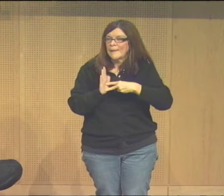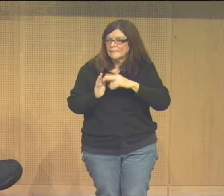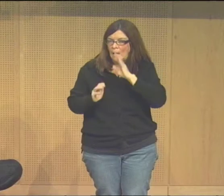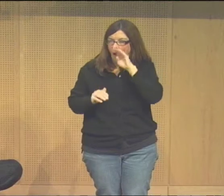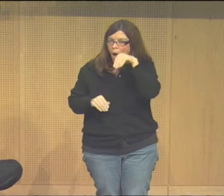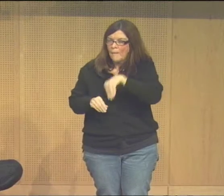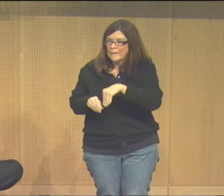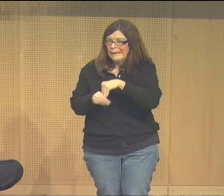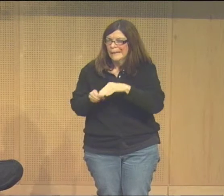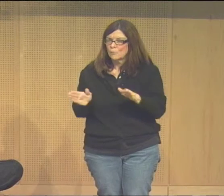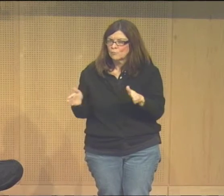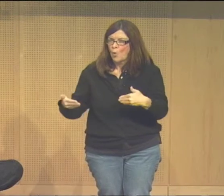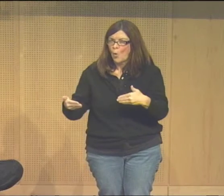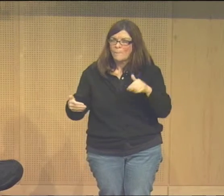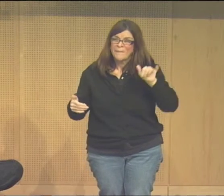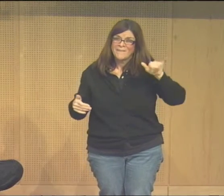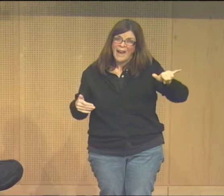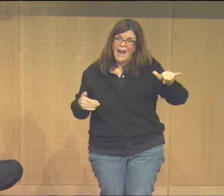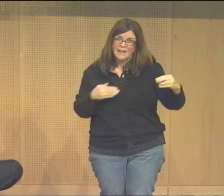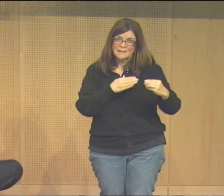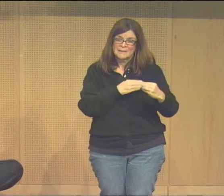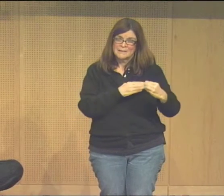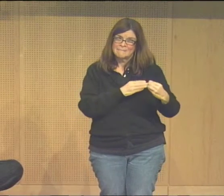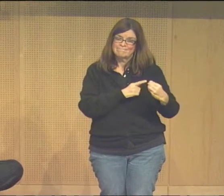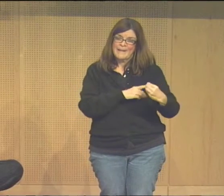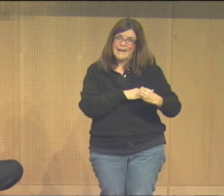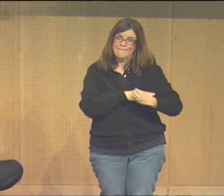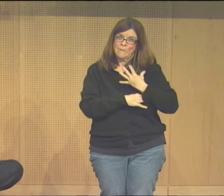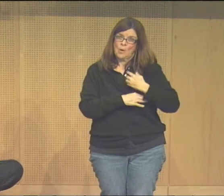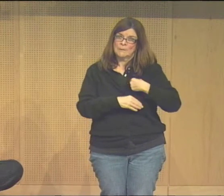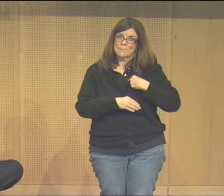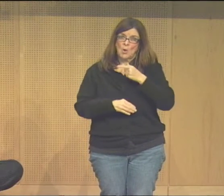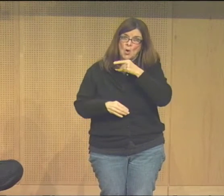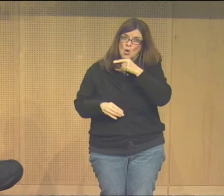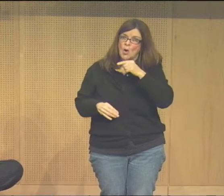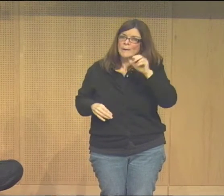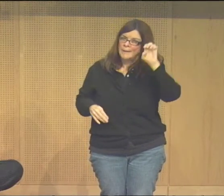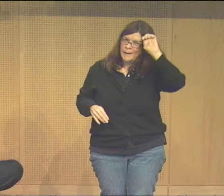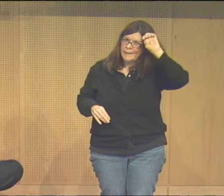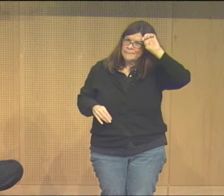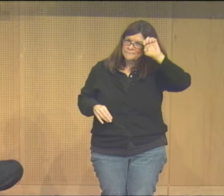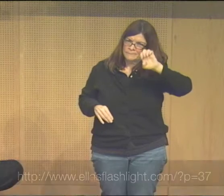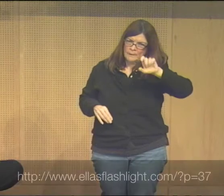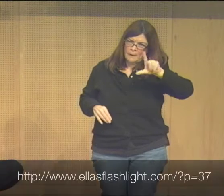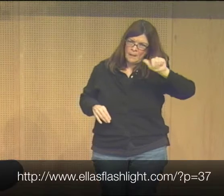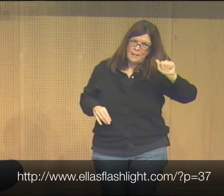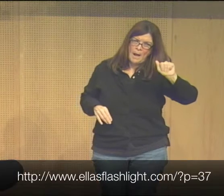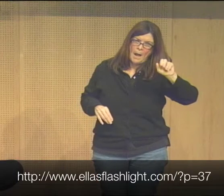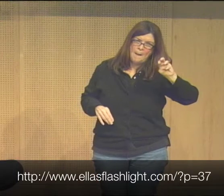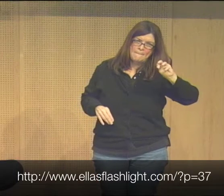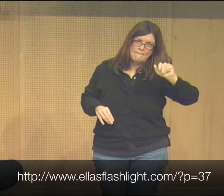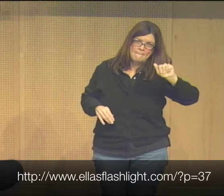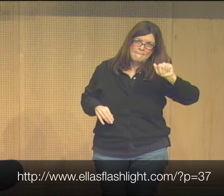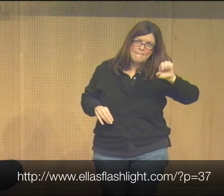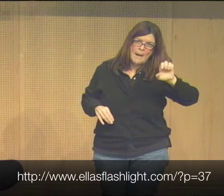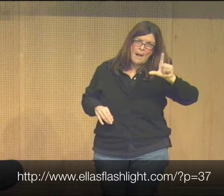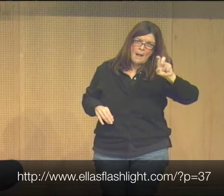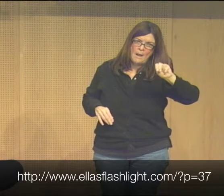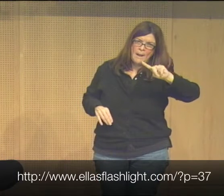and the real purpose of this elephant it's like the elephant in the room if you're familiar with that okay now I've kind of got this